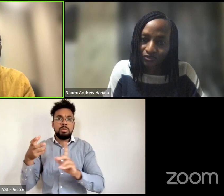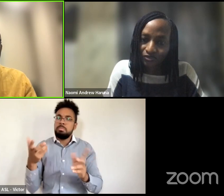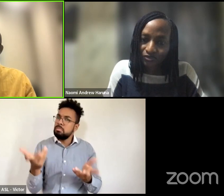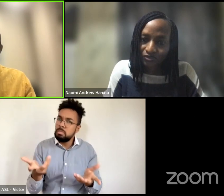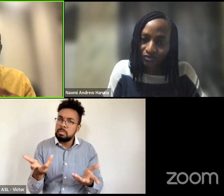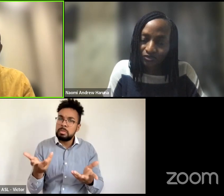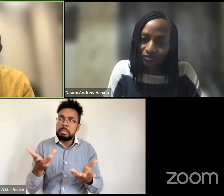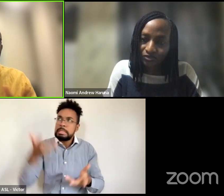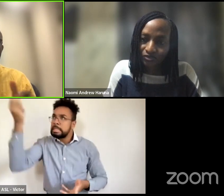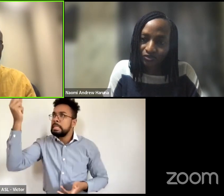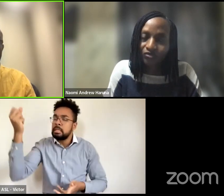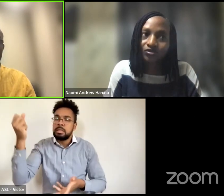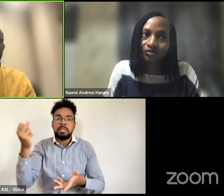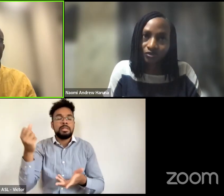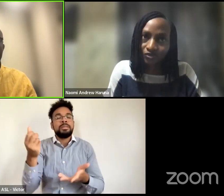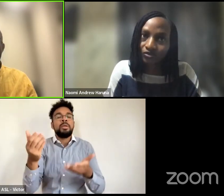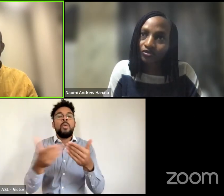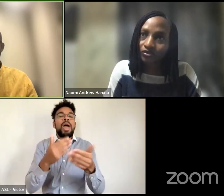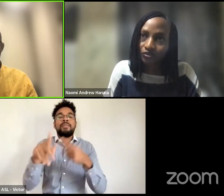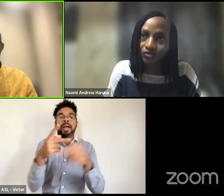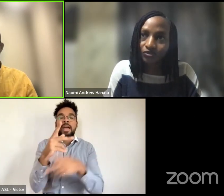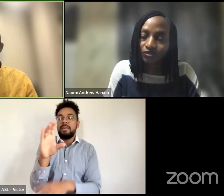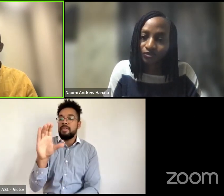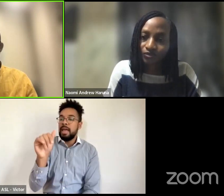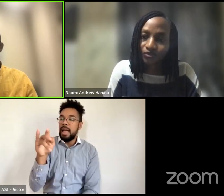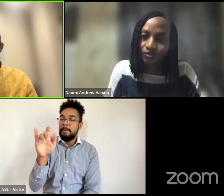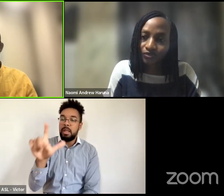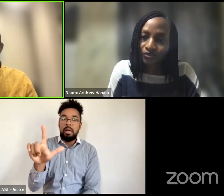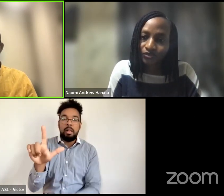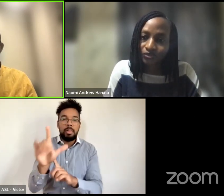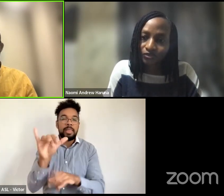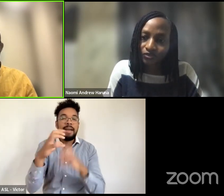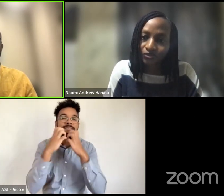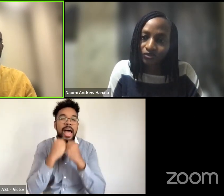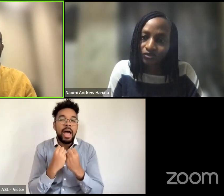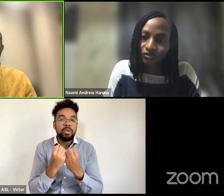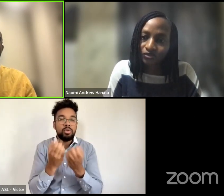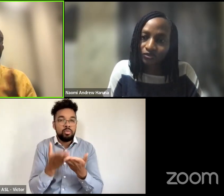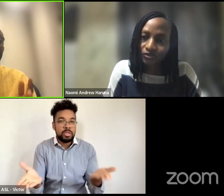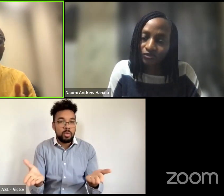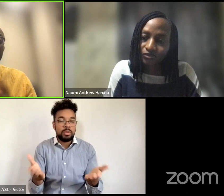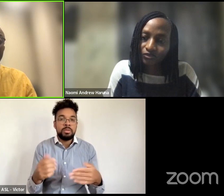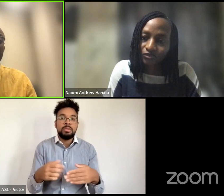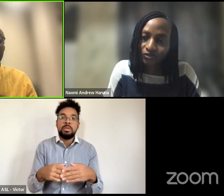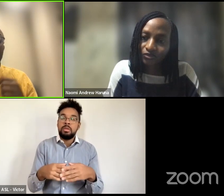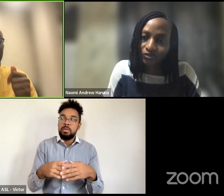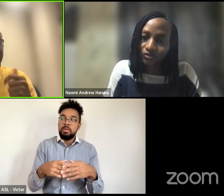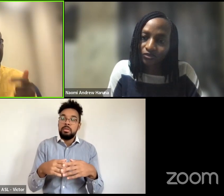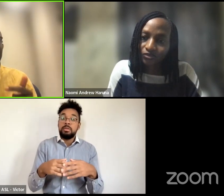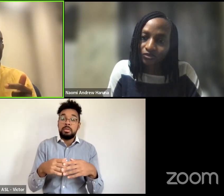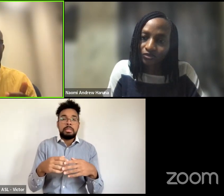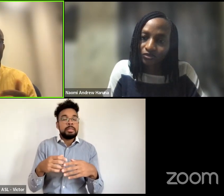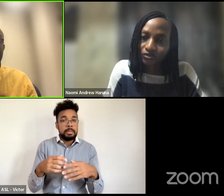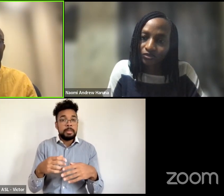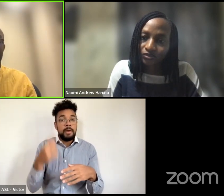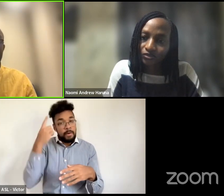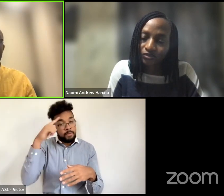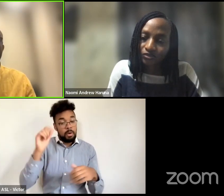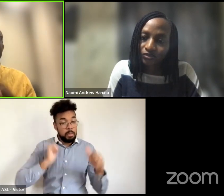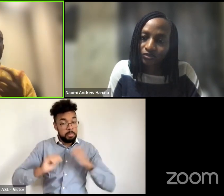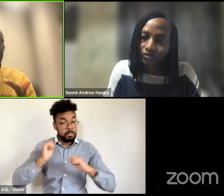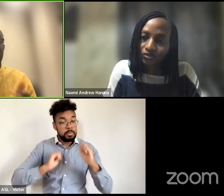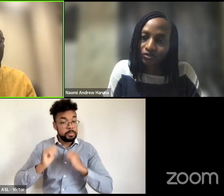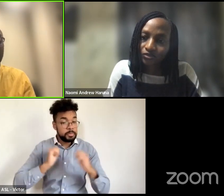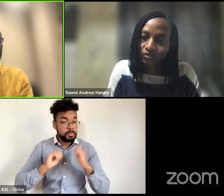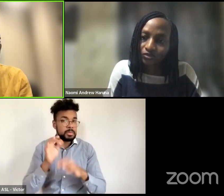finance is critical to this conversation um and also for us in the performing arts we also have to think about